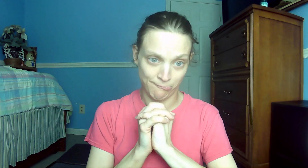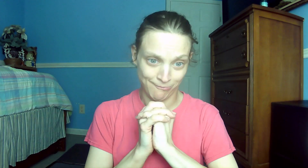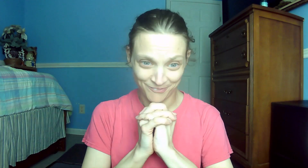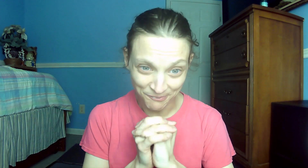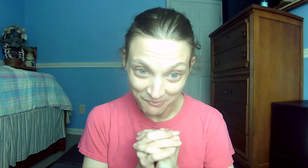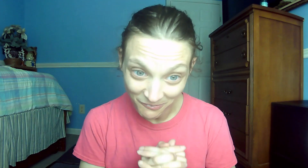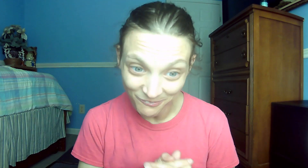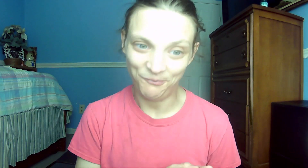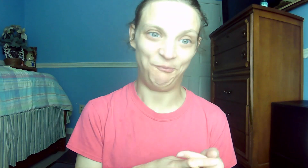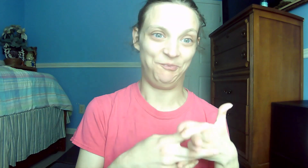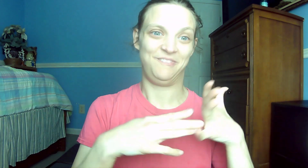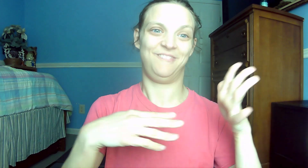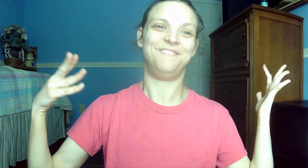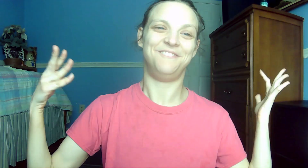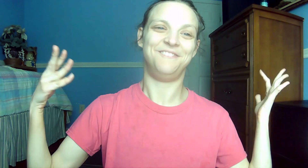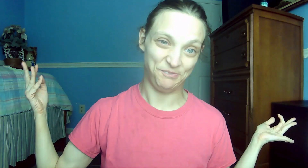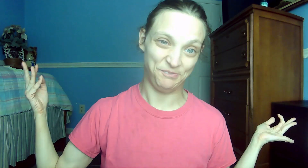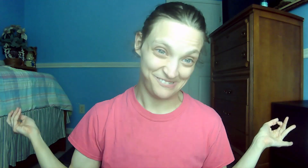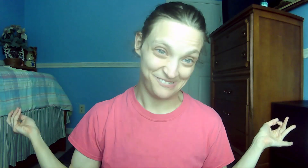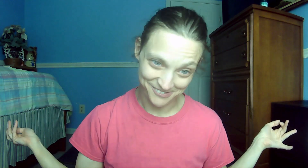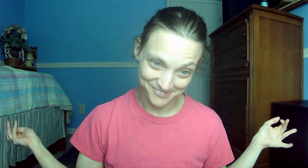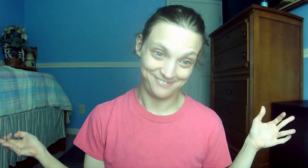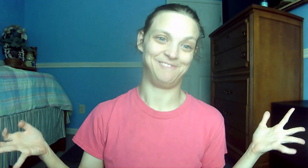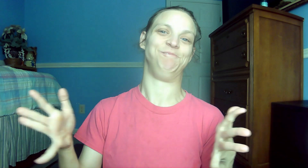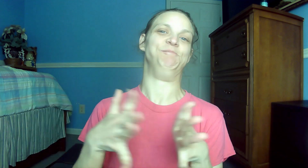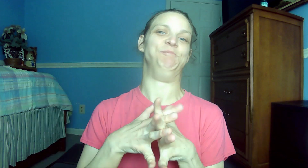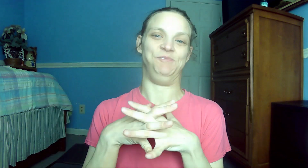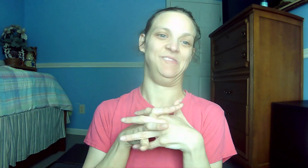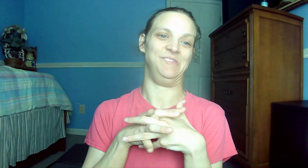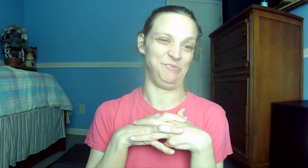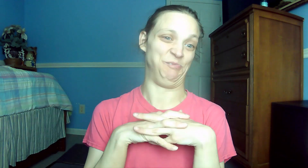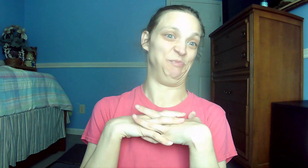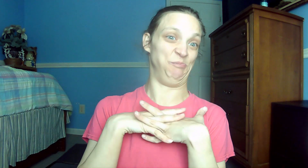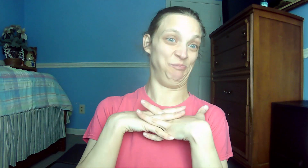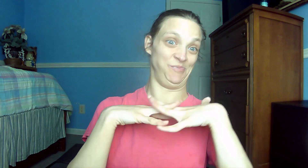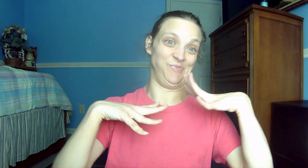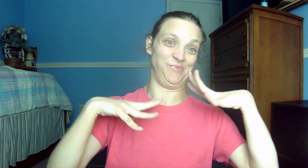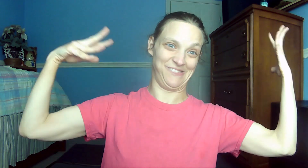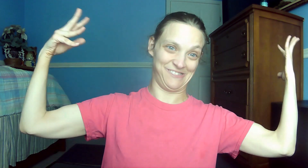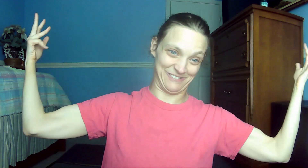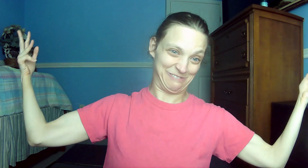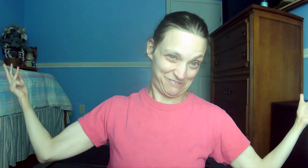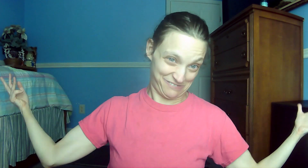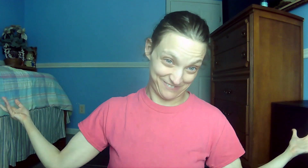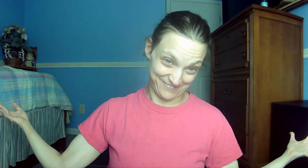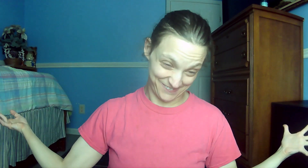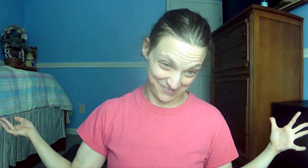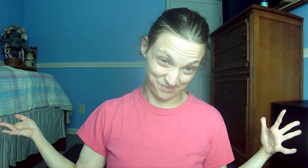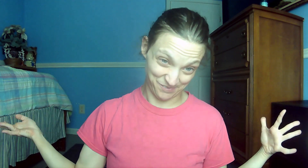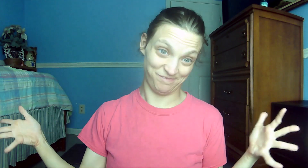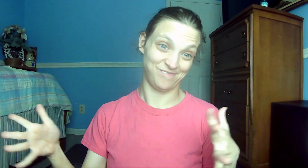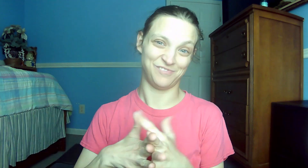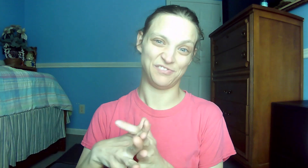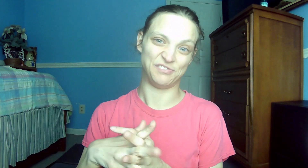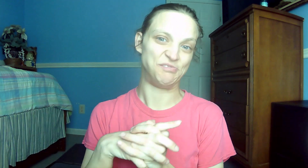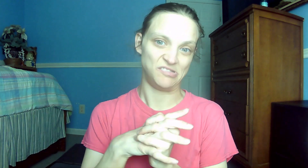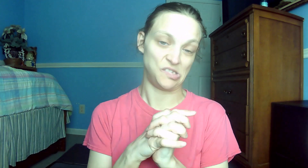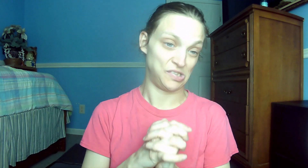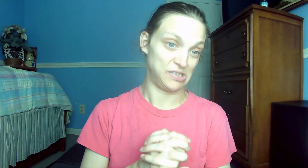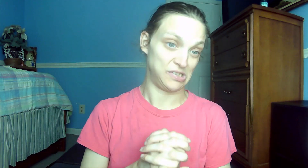have been called according to his purpose. 26. Mark 16.15 He said to them, Go into all the